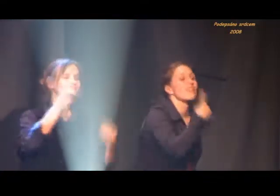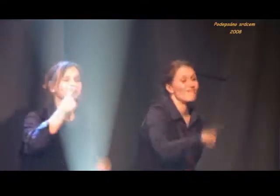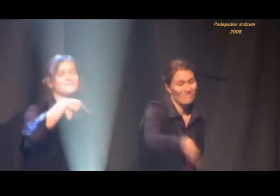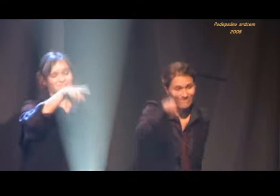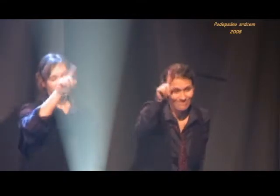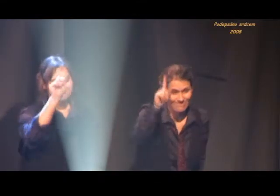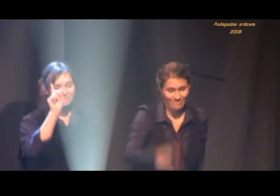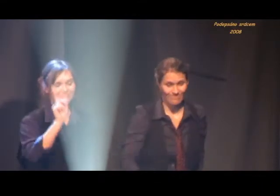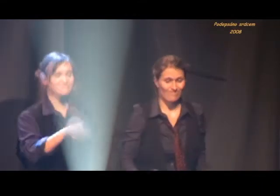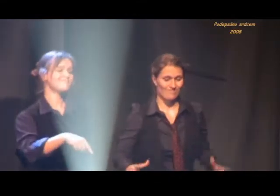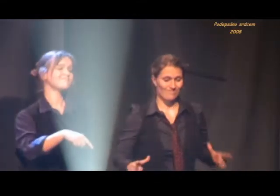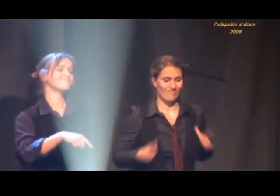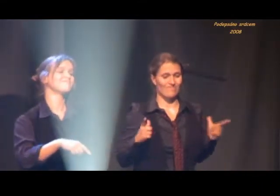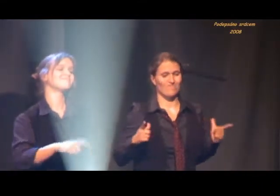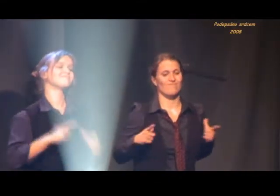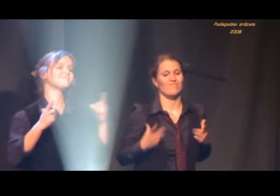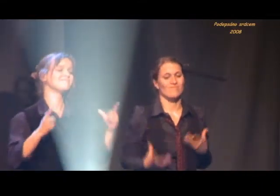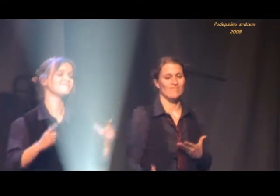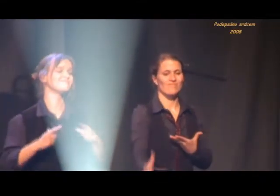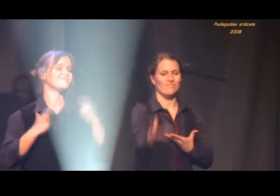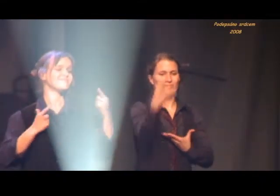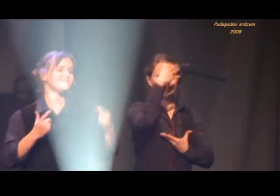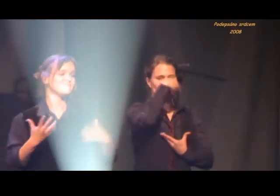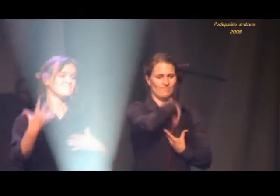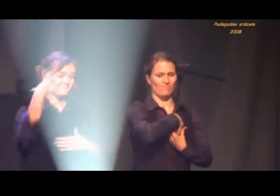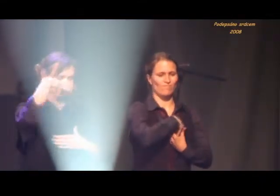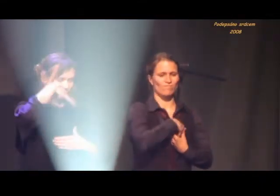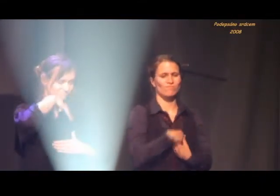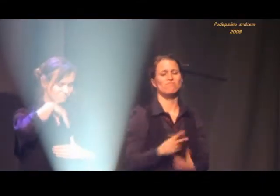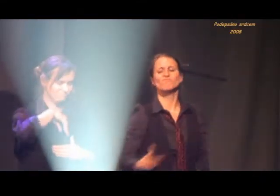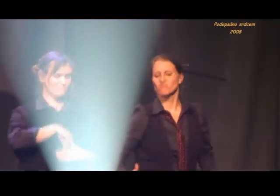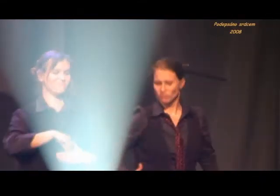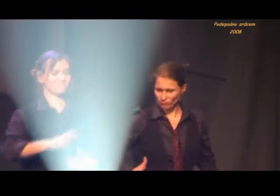no, not in a shy way. No, no,